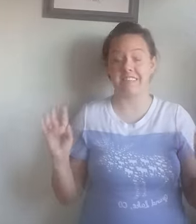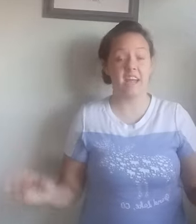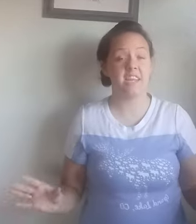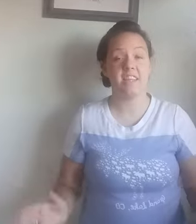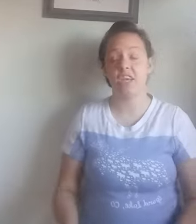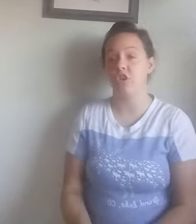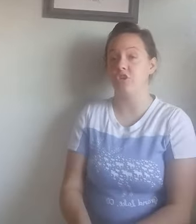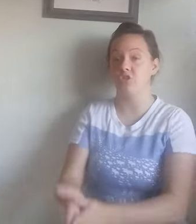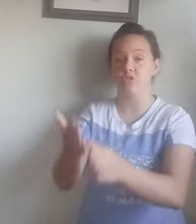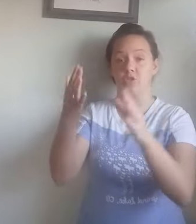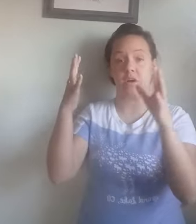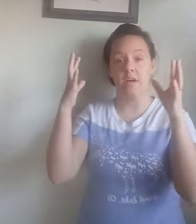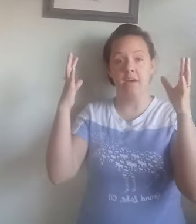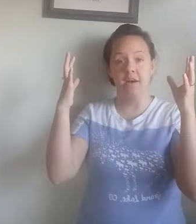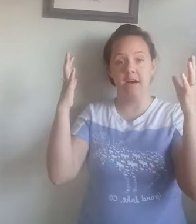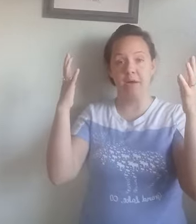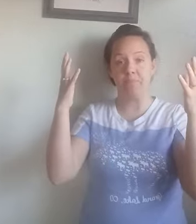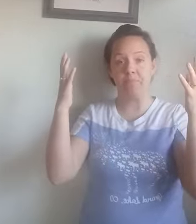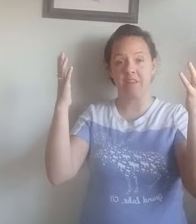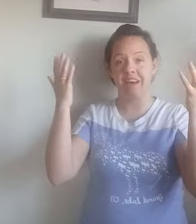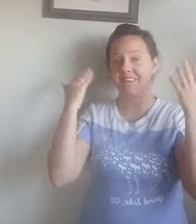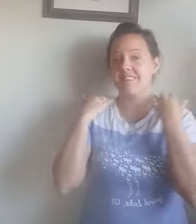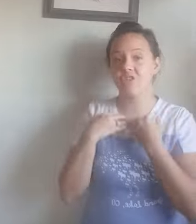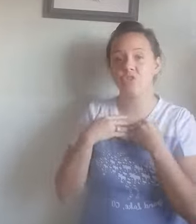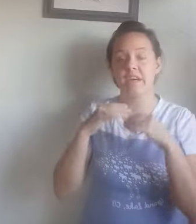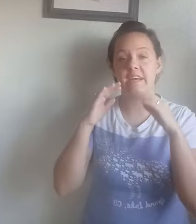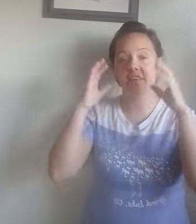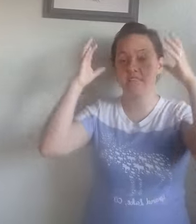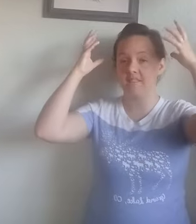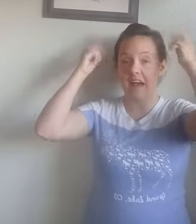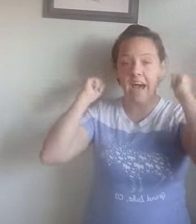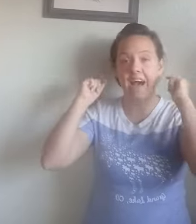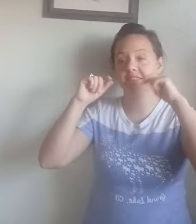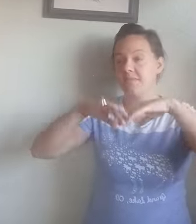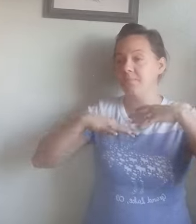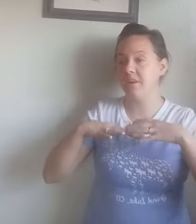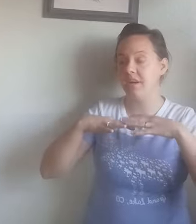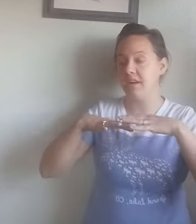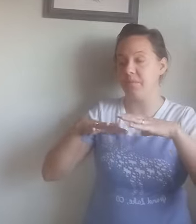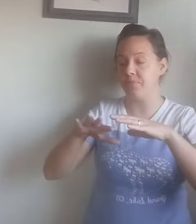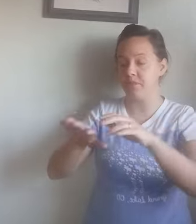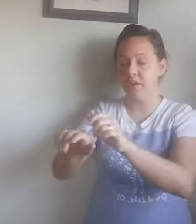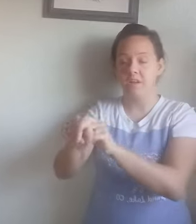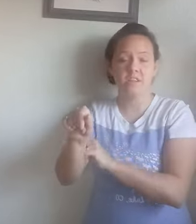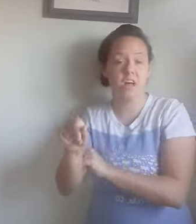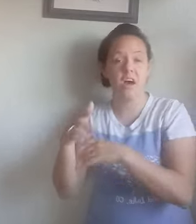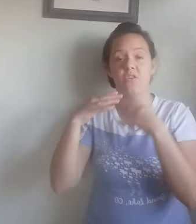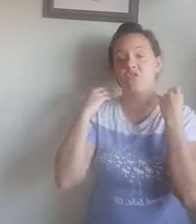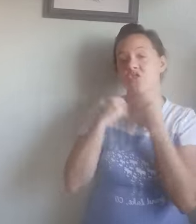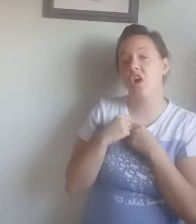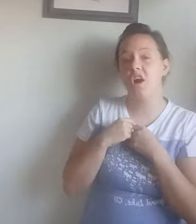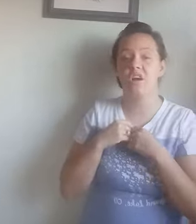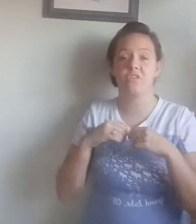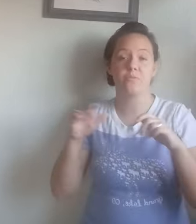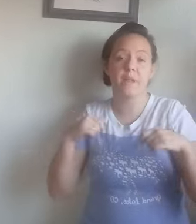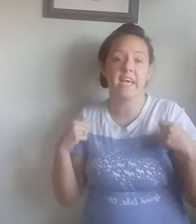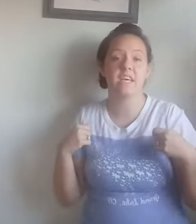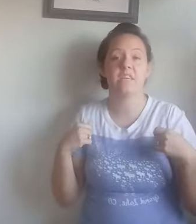anything. can use it for accessories, hats, gloves, scars, blankets,